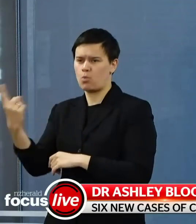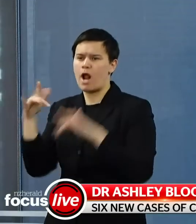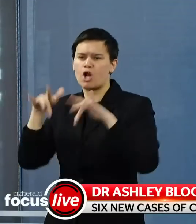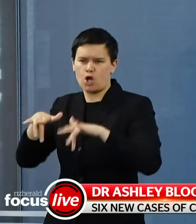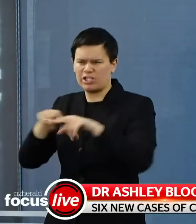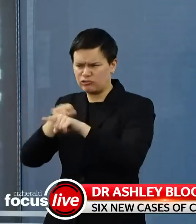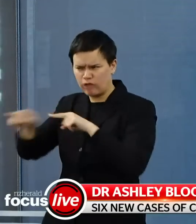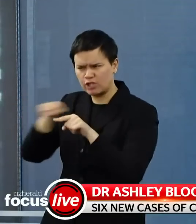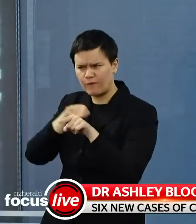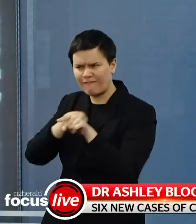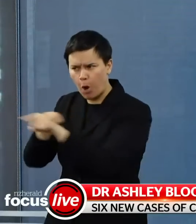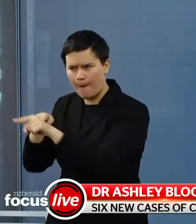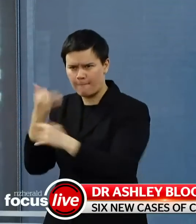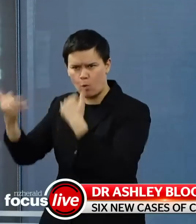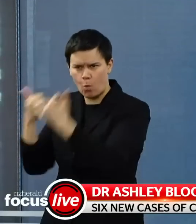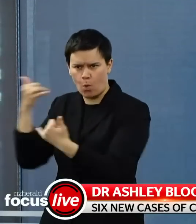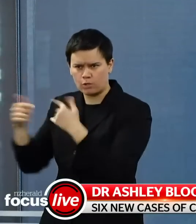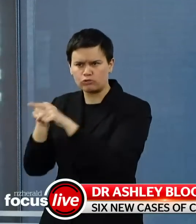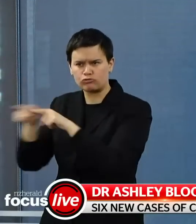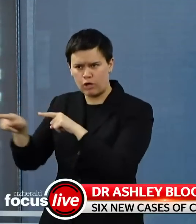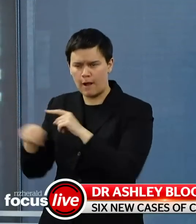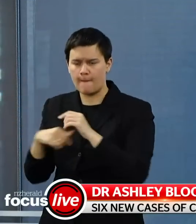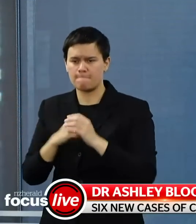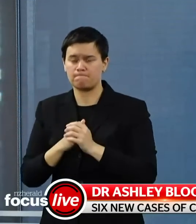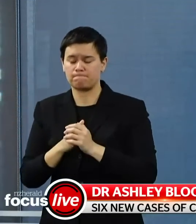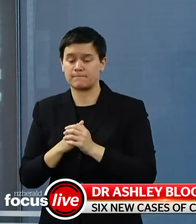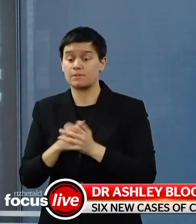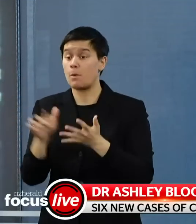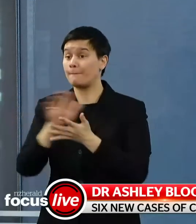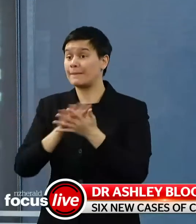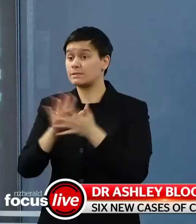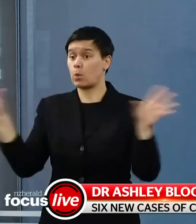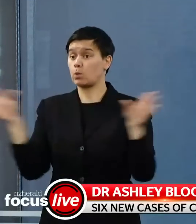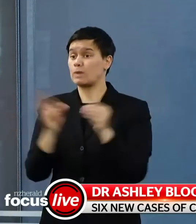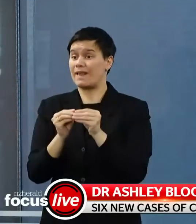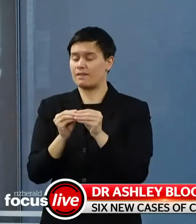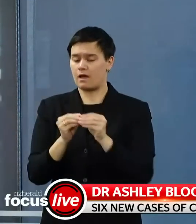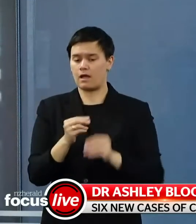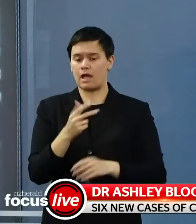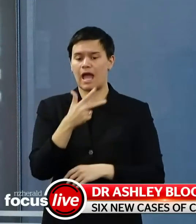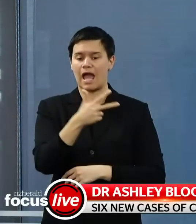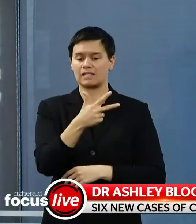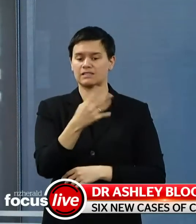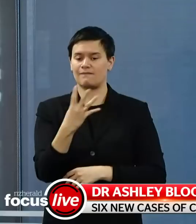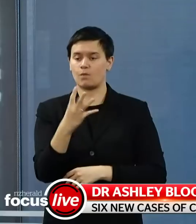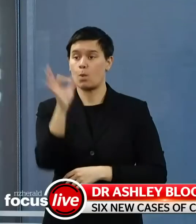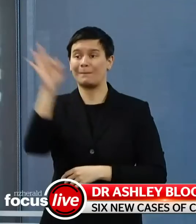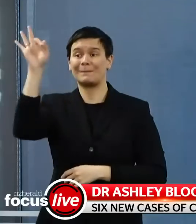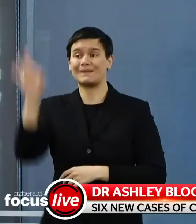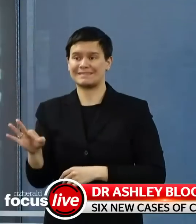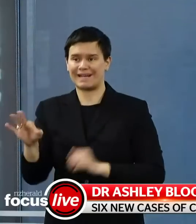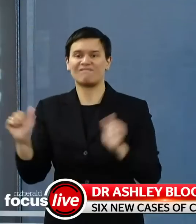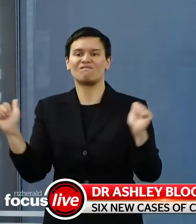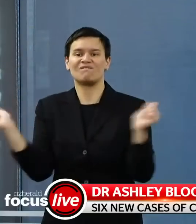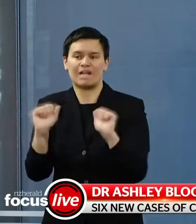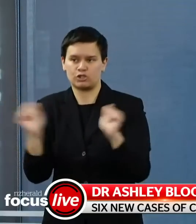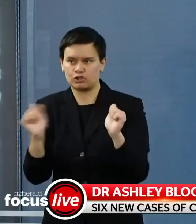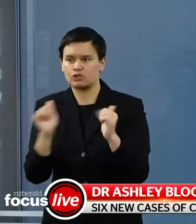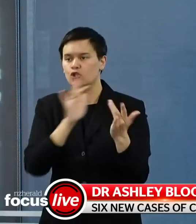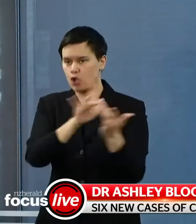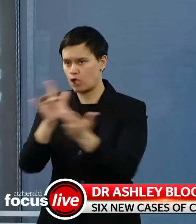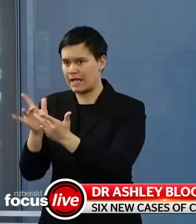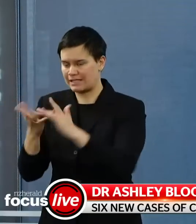period we have been able to contact 84% of close contacts and have them self-isolated within 48 hours